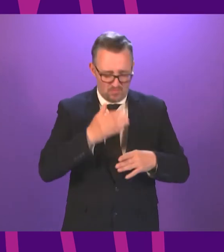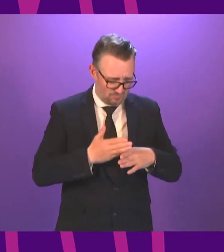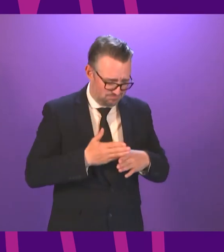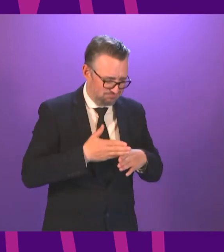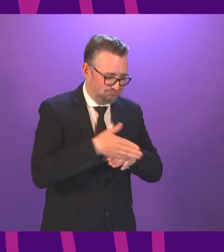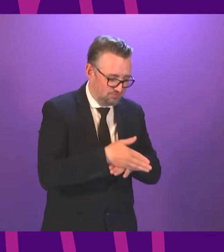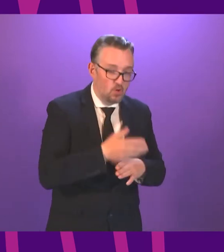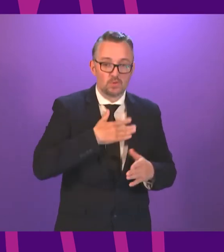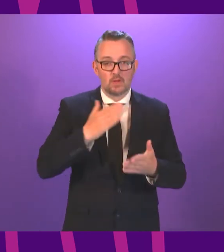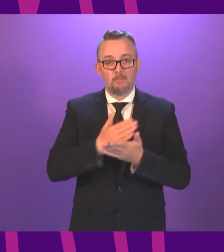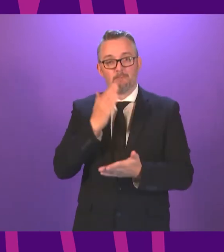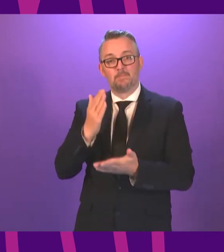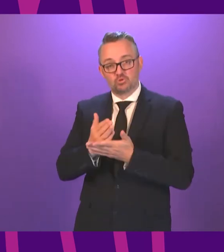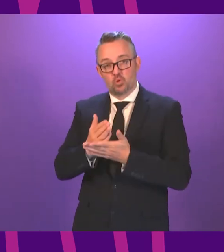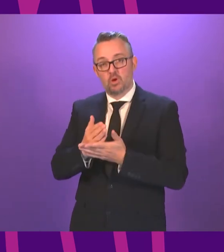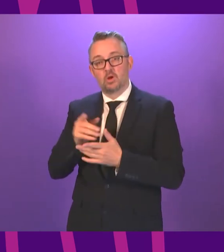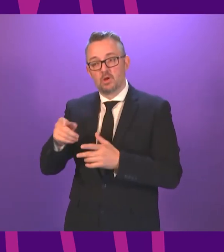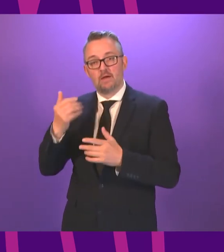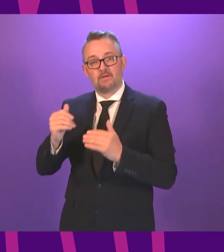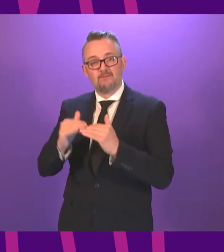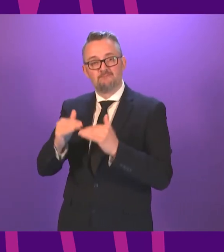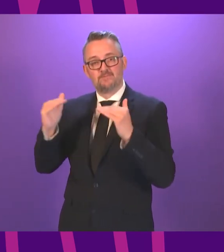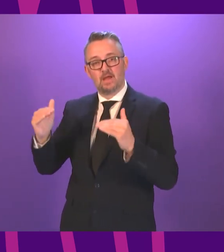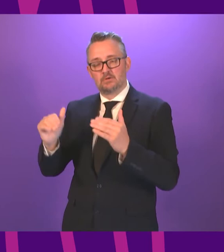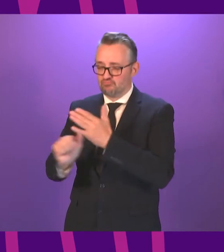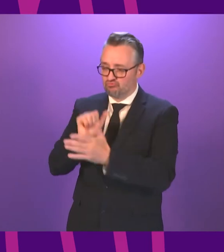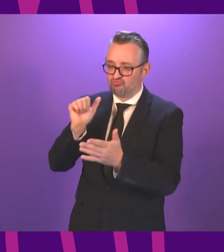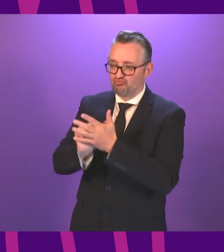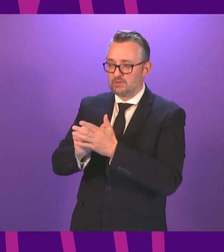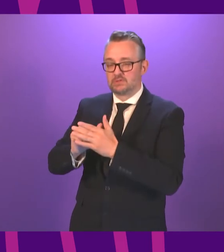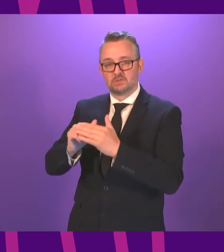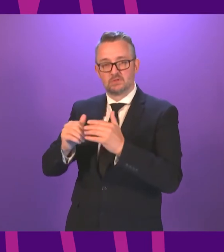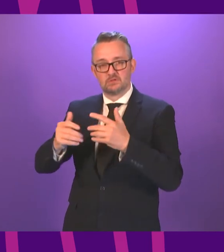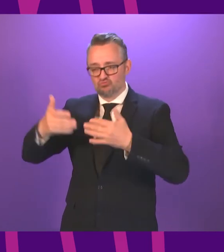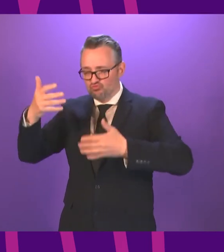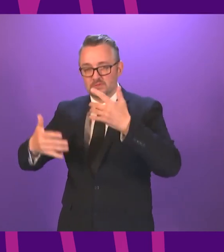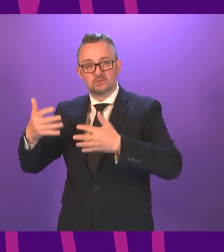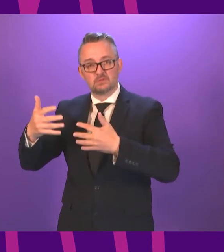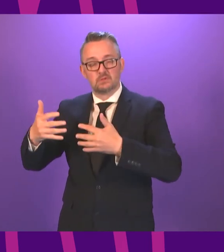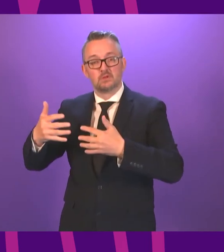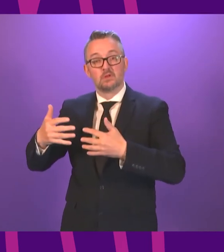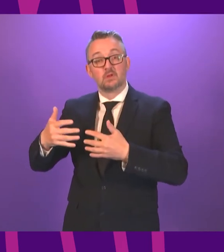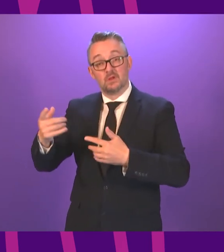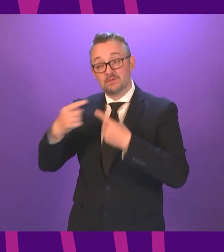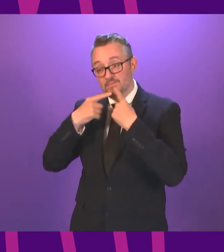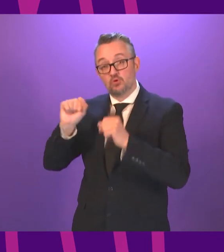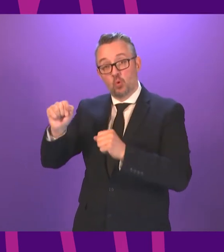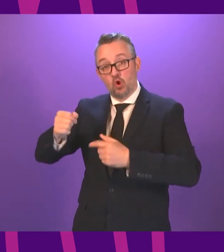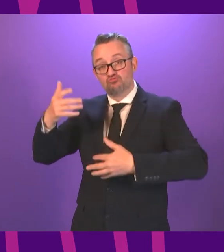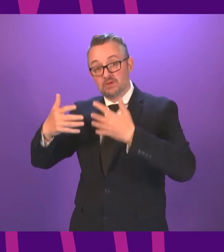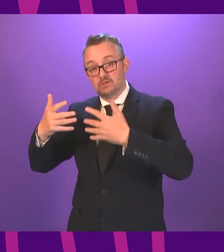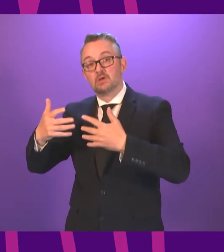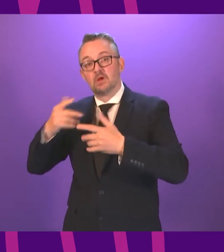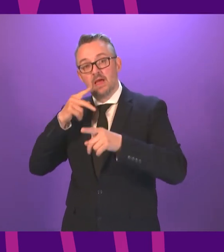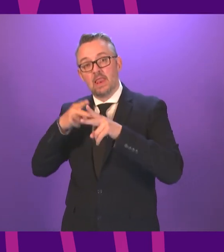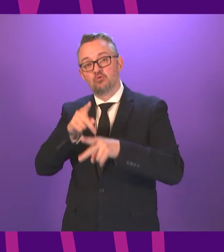of our learners to ensure that they achieve the fair and credible grades they deserve. The key message to learners is that your grade will be determined by